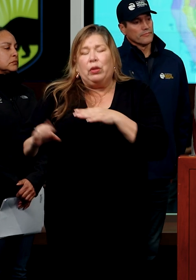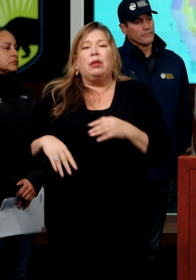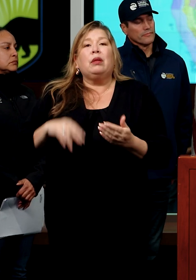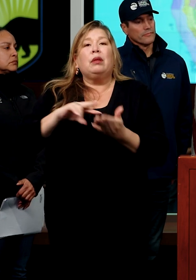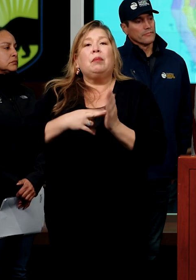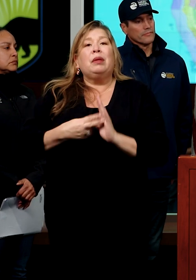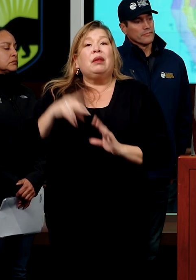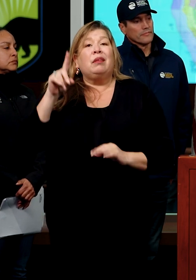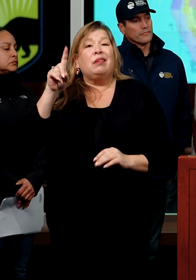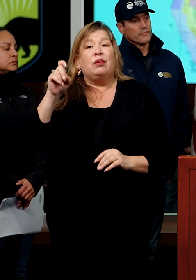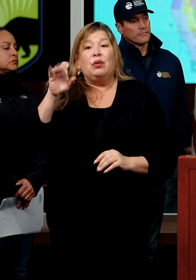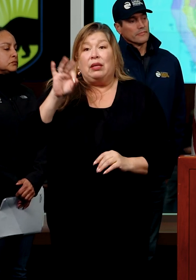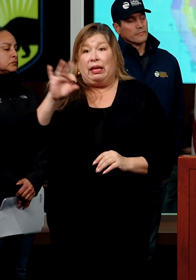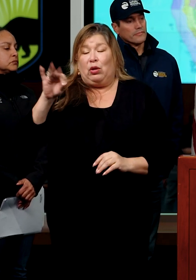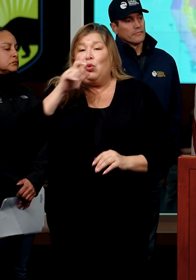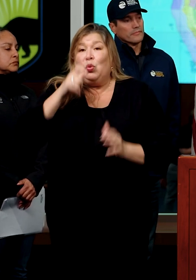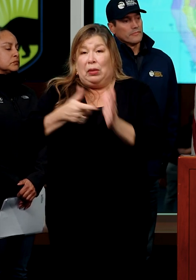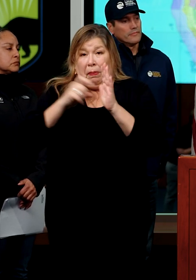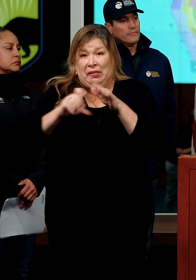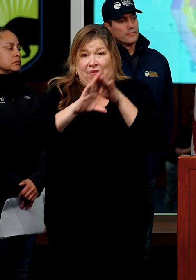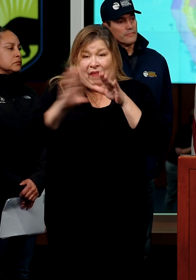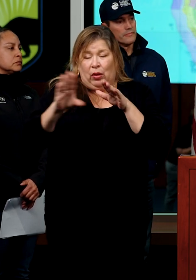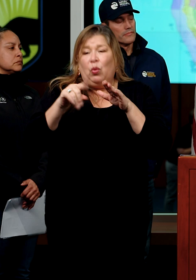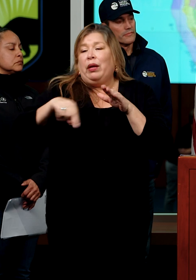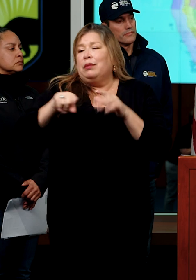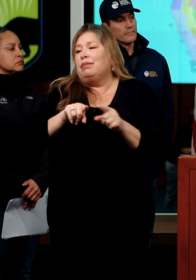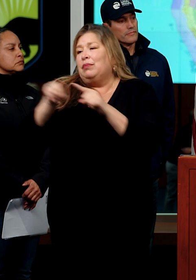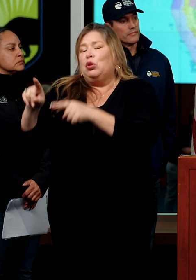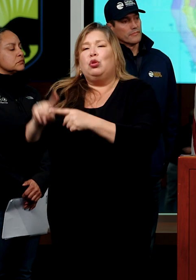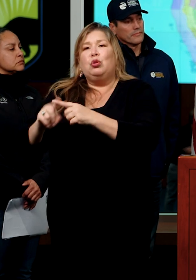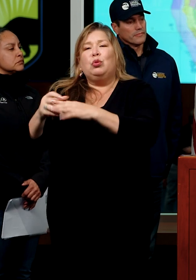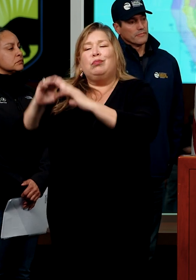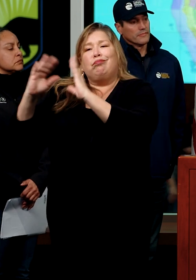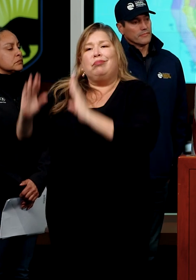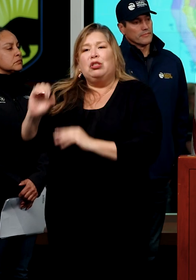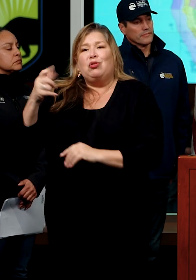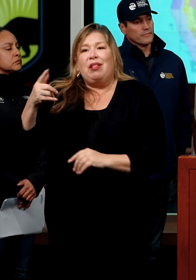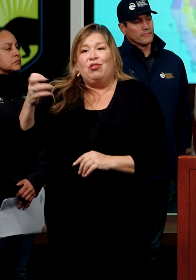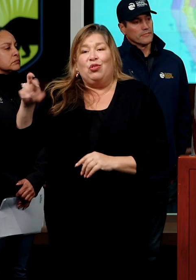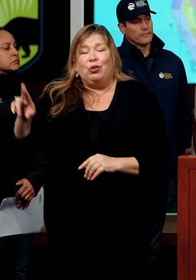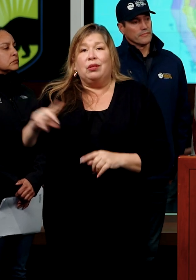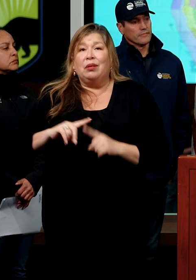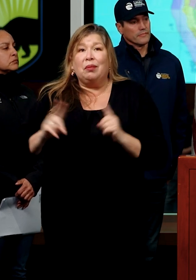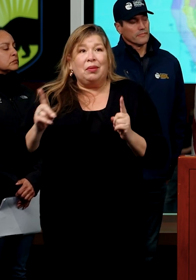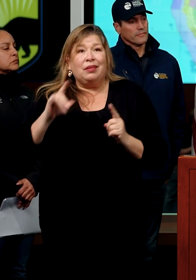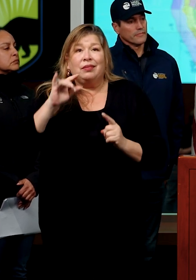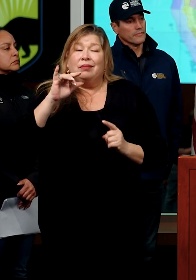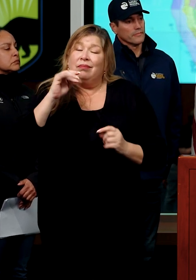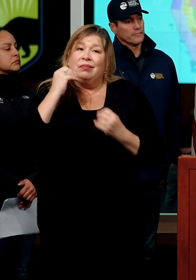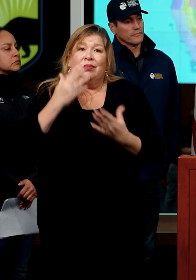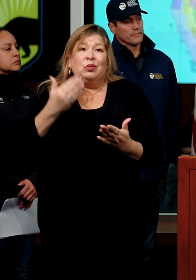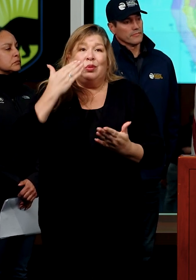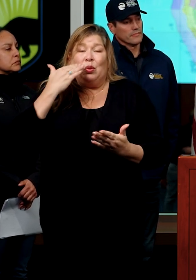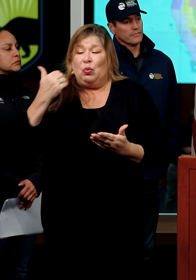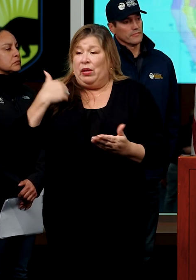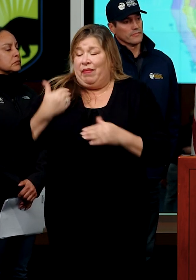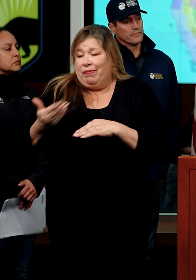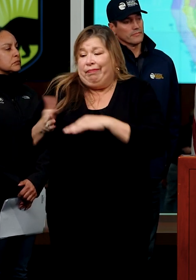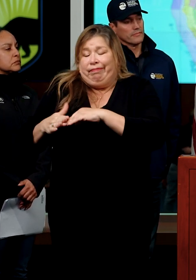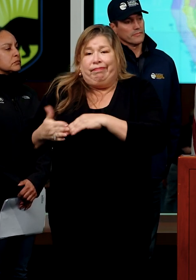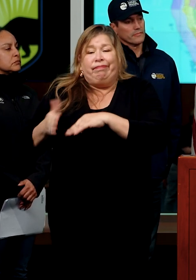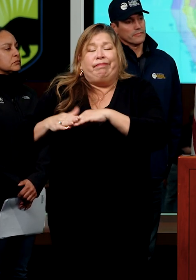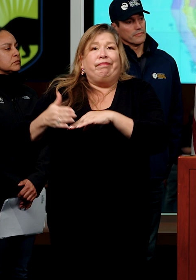199 in shelter. But that is not really representative of the compounding effects that we're getting.